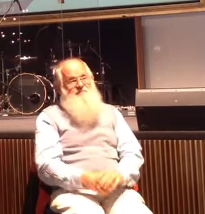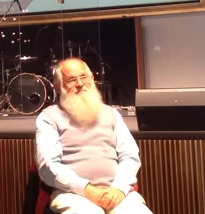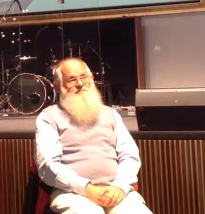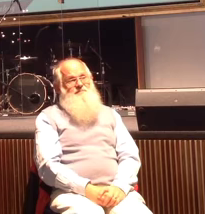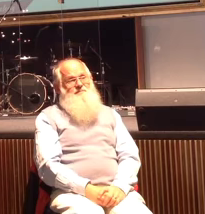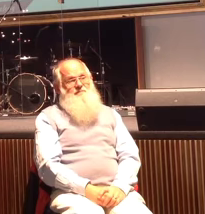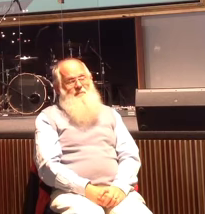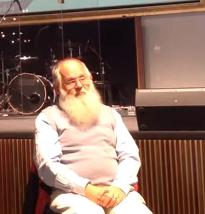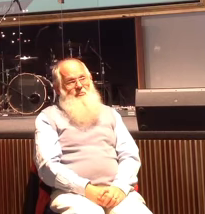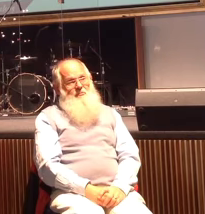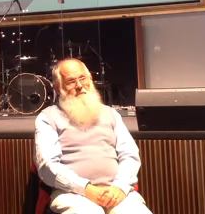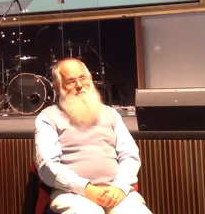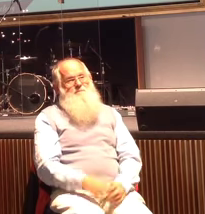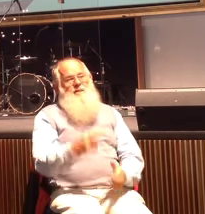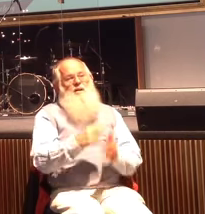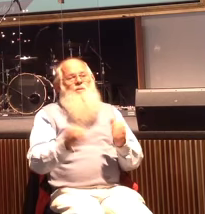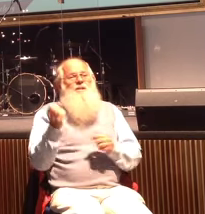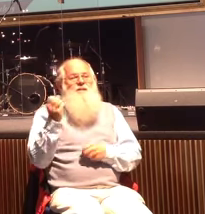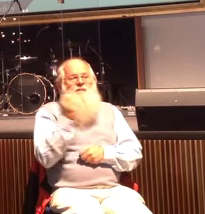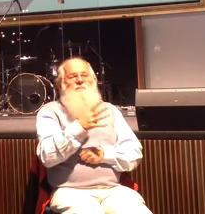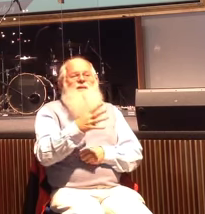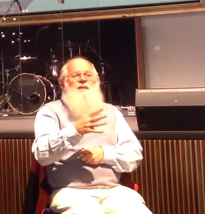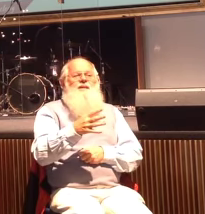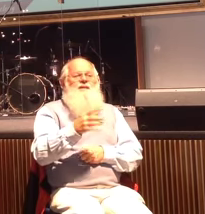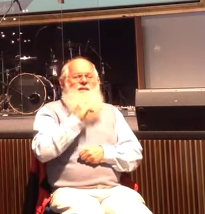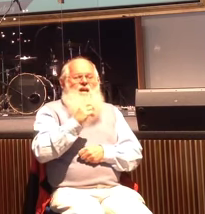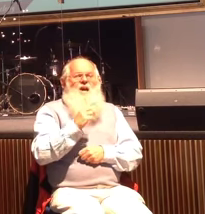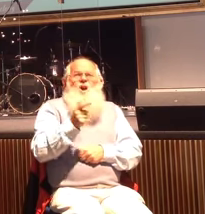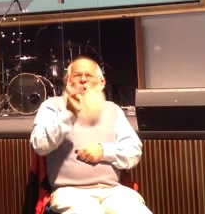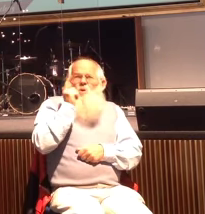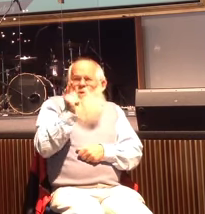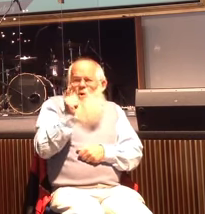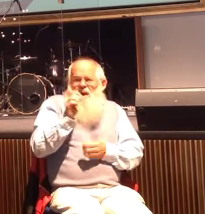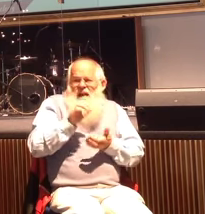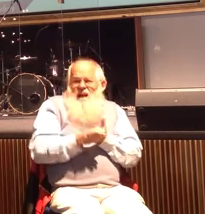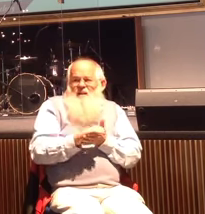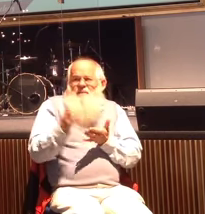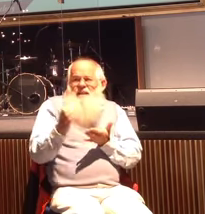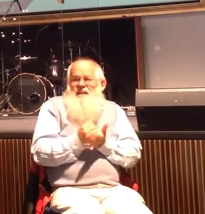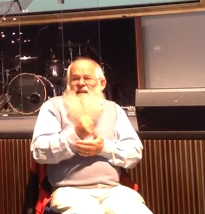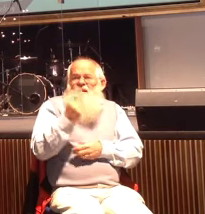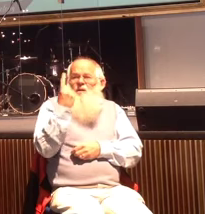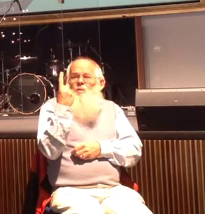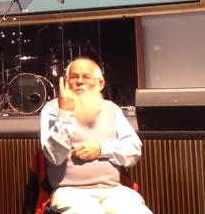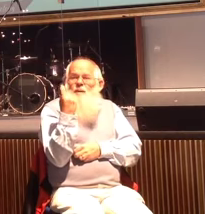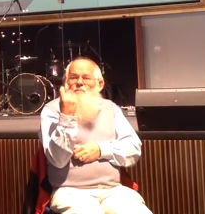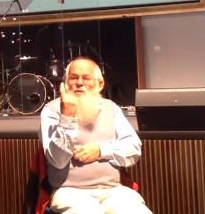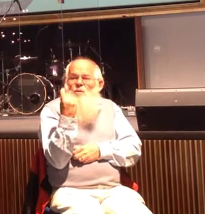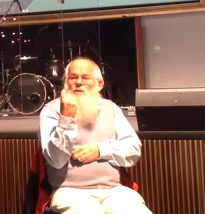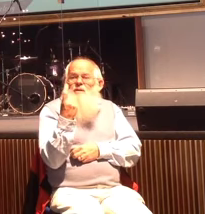with the spirit of Lord help me get one more do